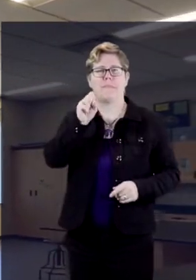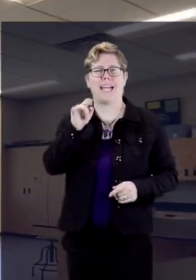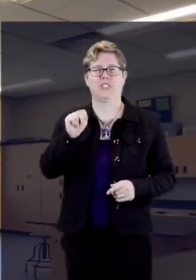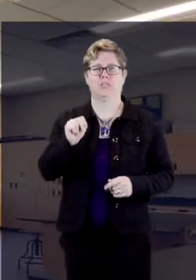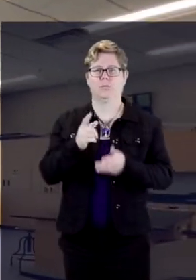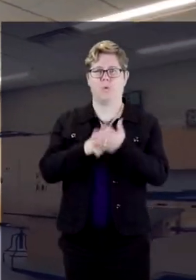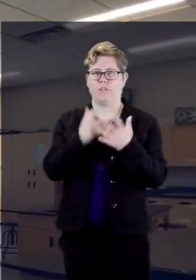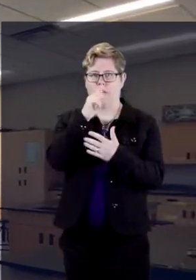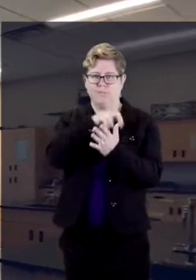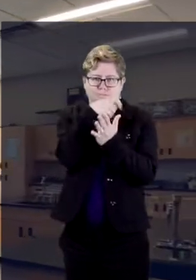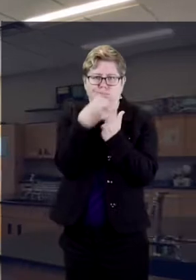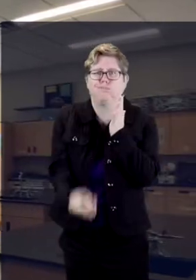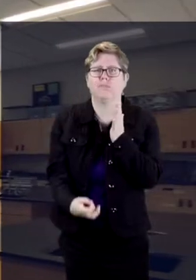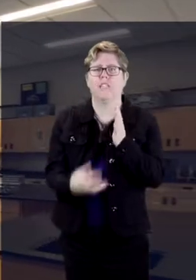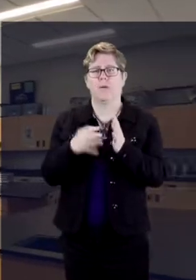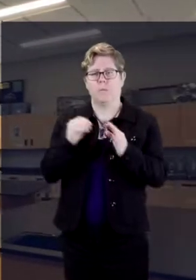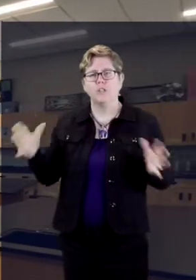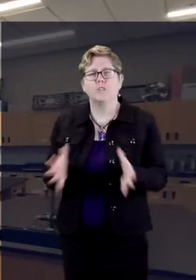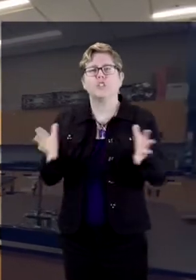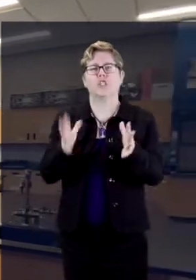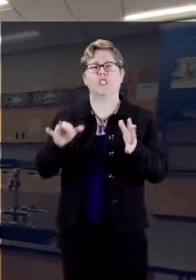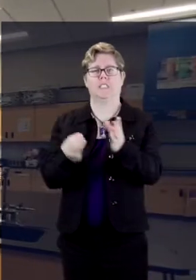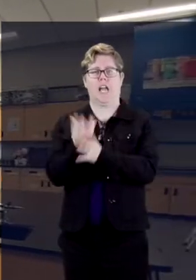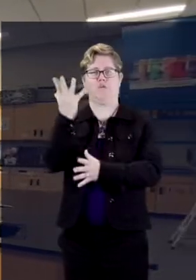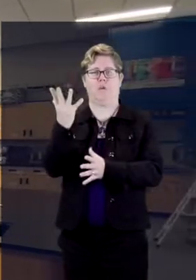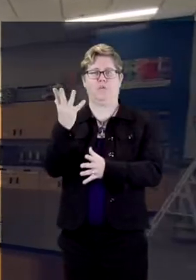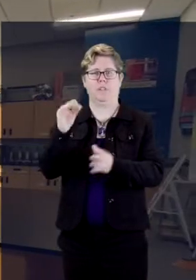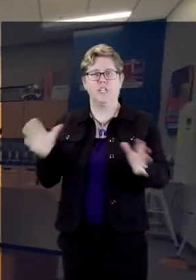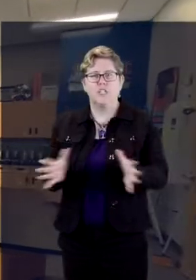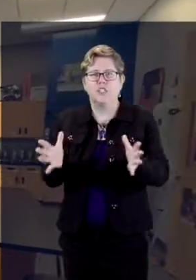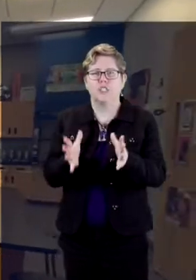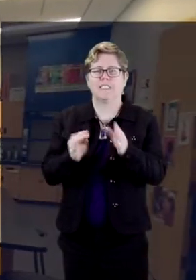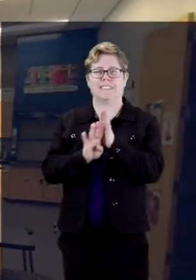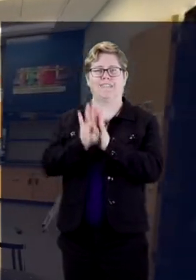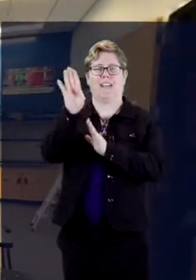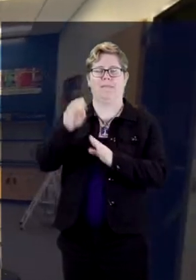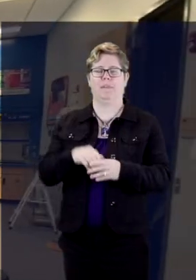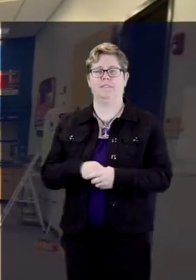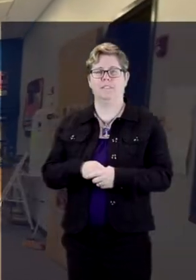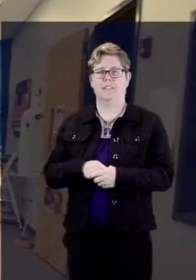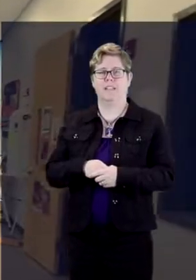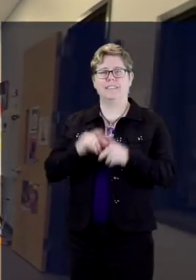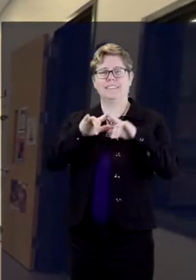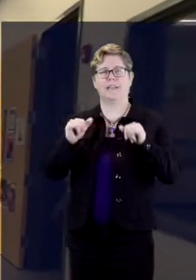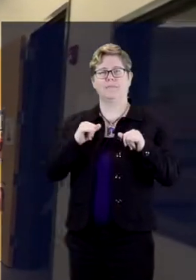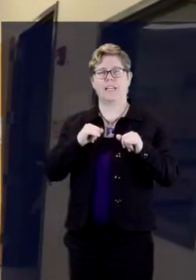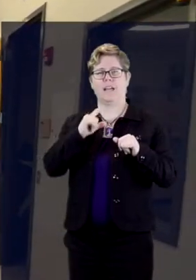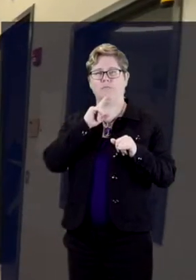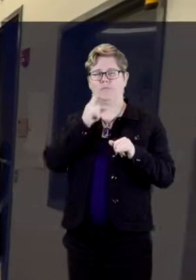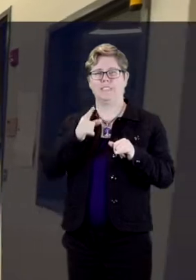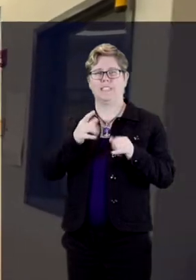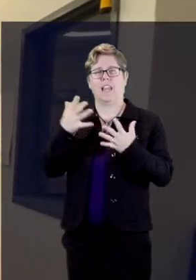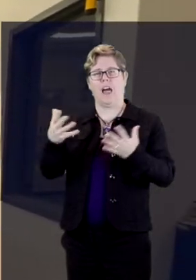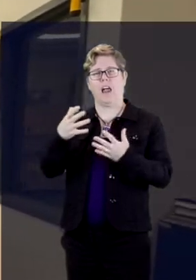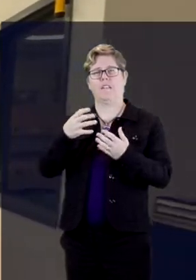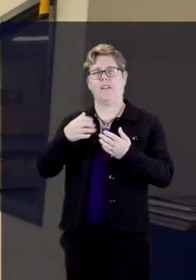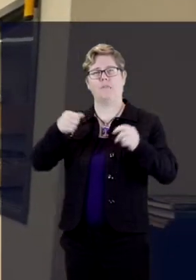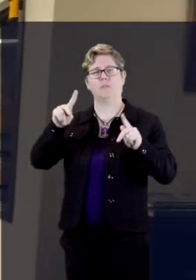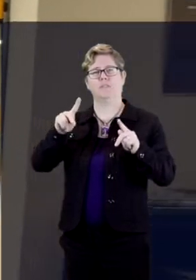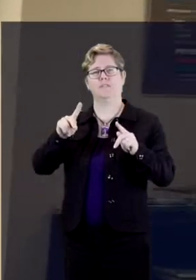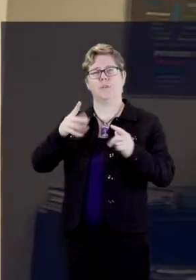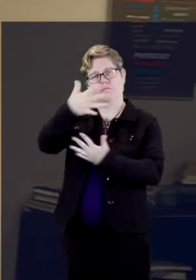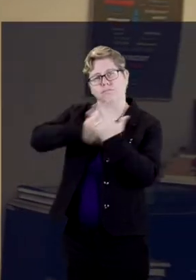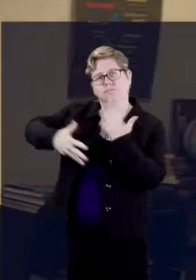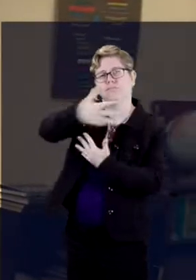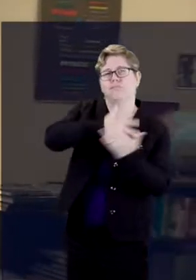our students, whichever is, however they would like to thrive is what we encourage for each of our students. We like to provide many